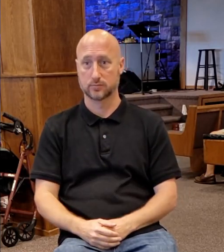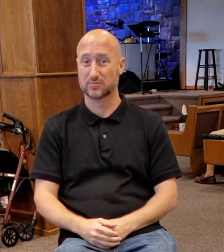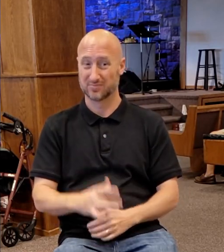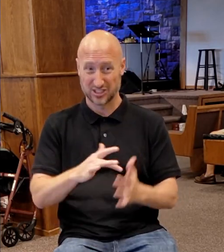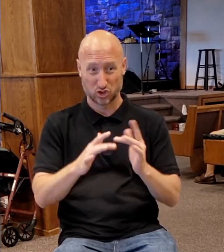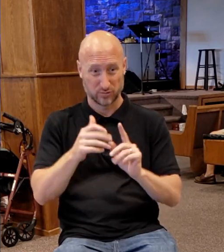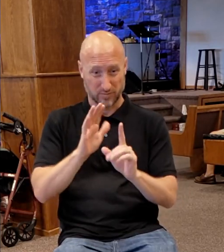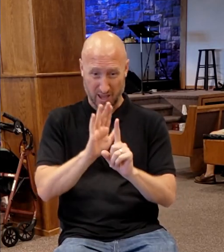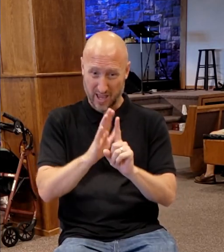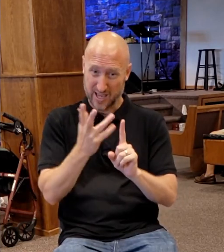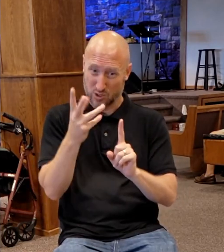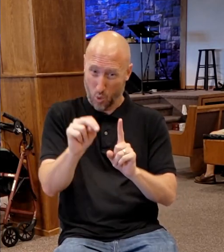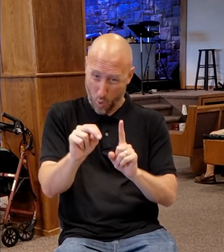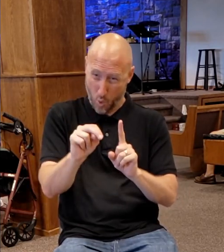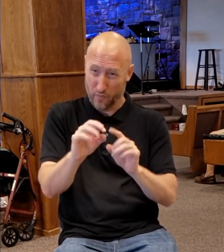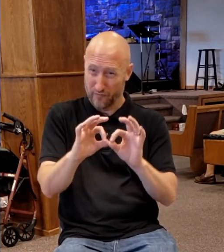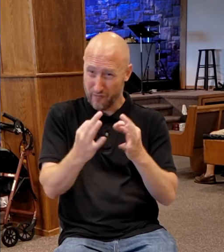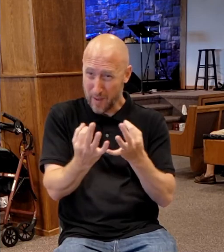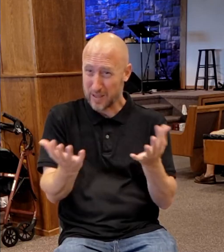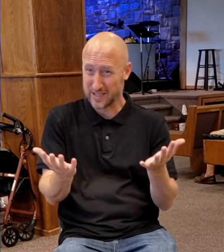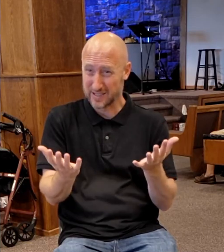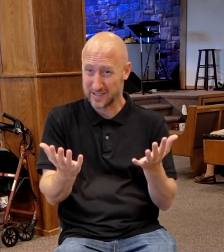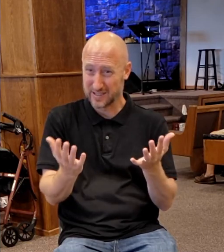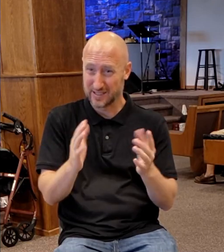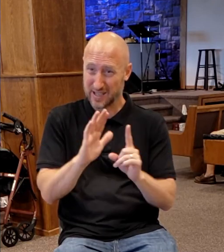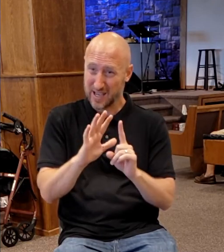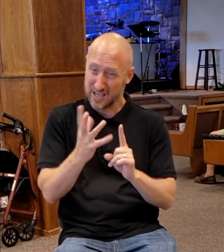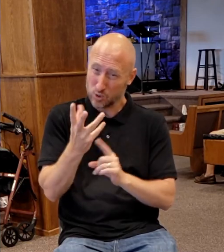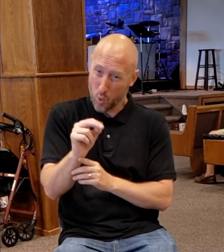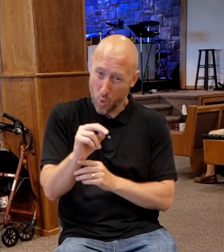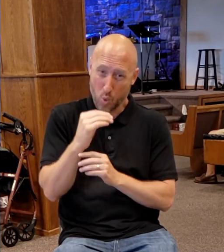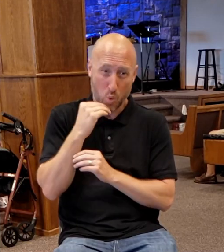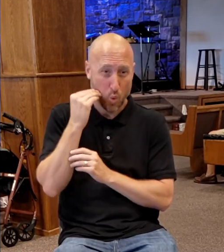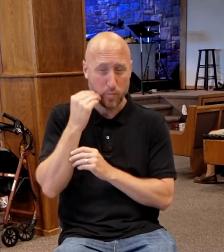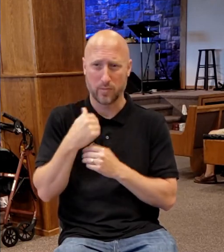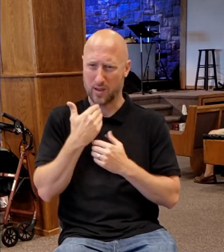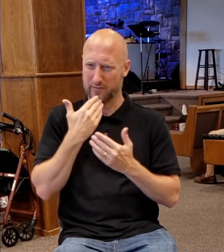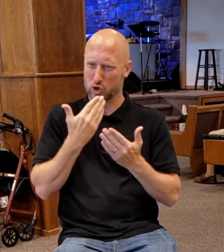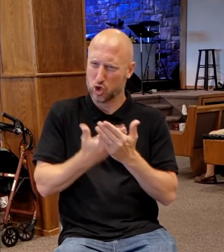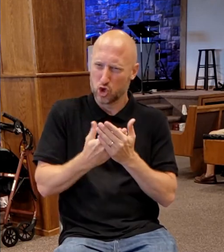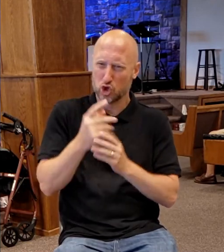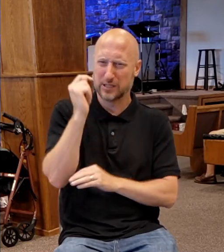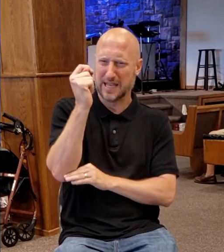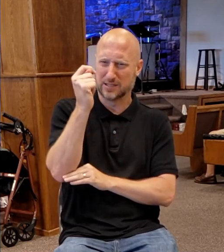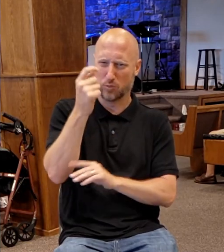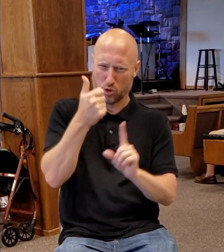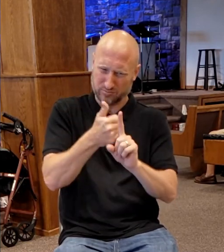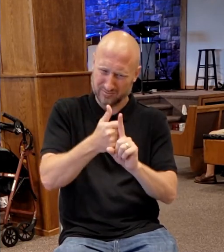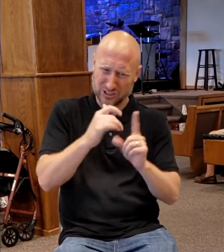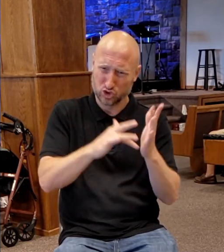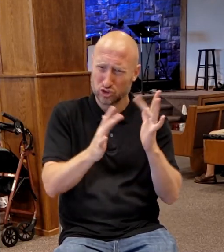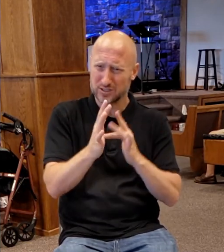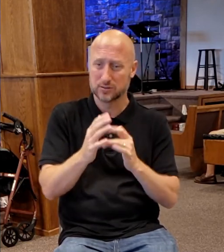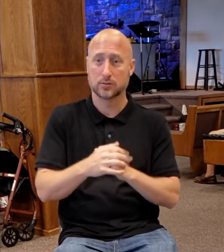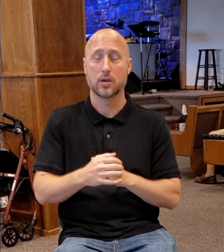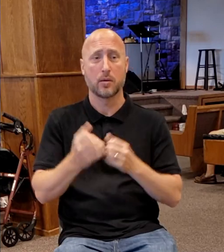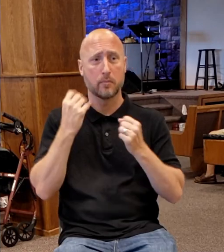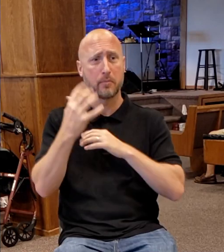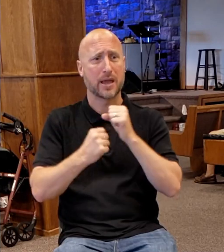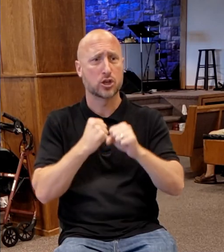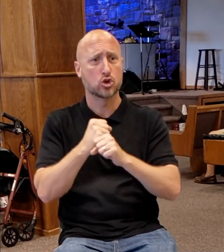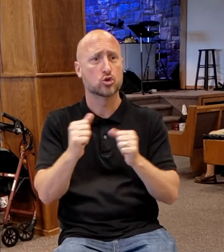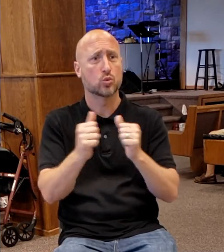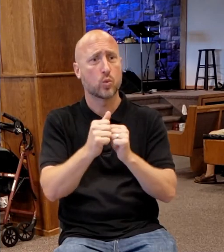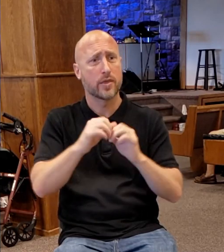better testimony about Jesus than you do because he was Jesus. Right? And all of those years with his brothers and